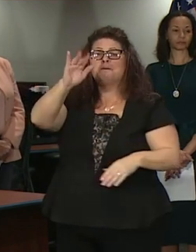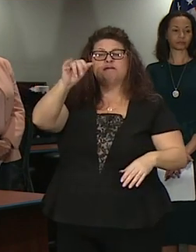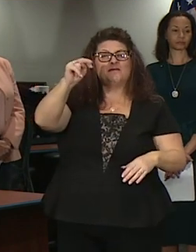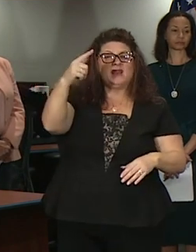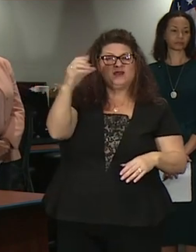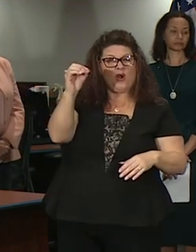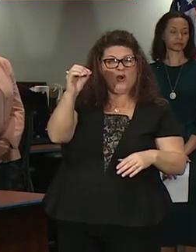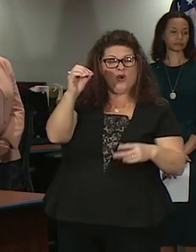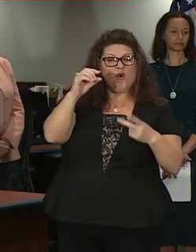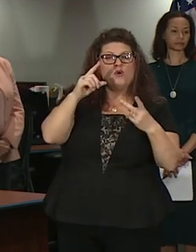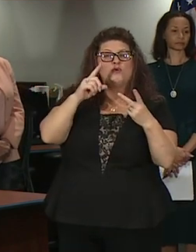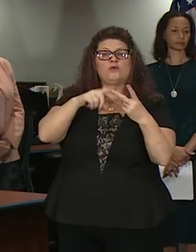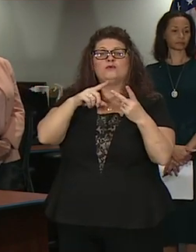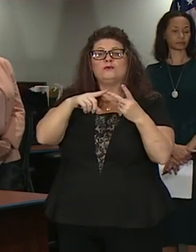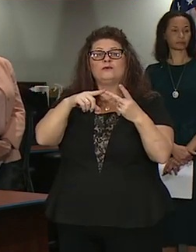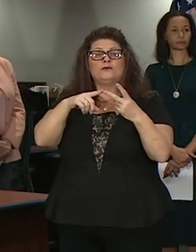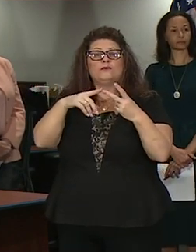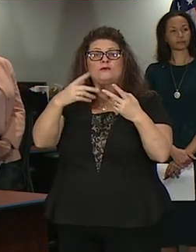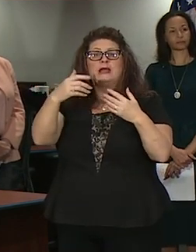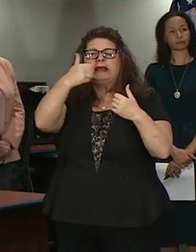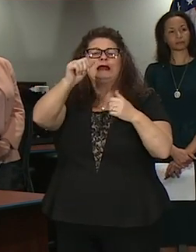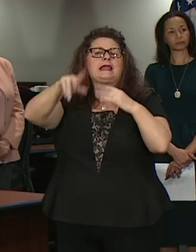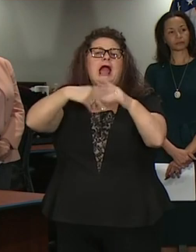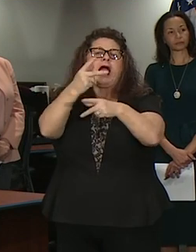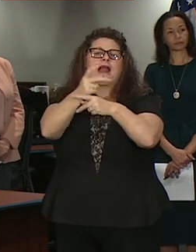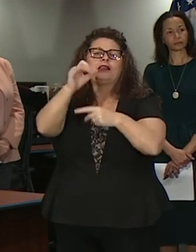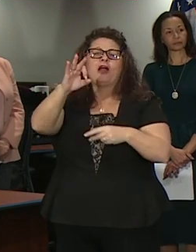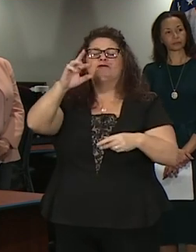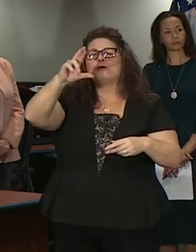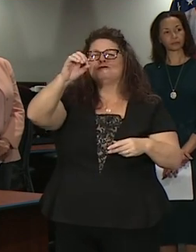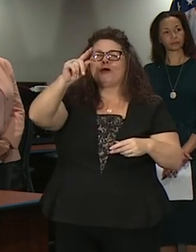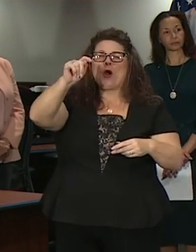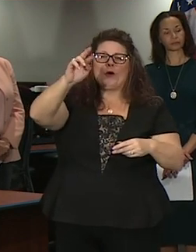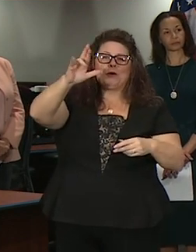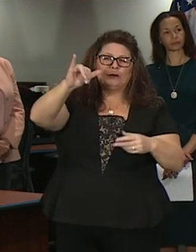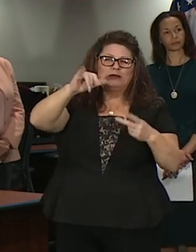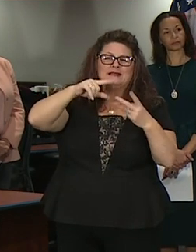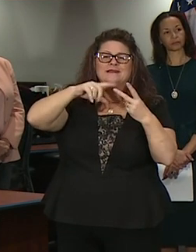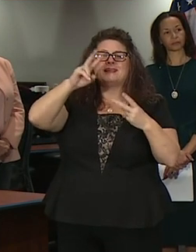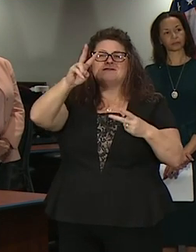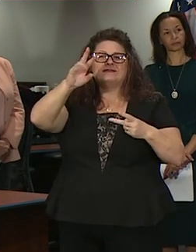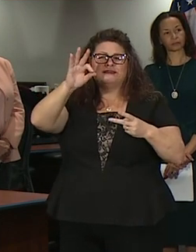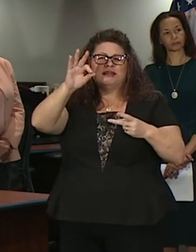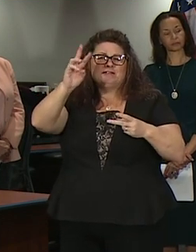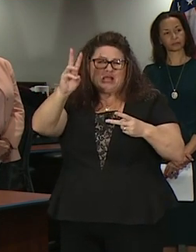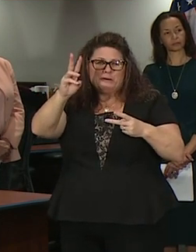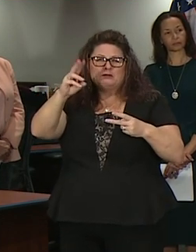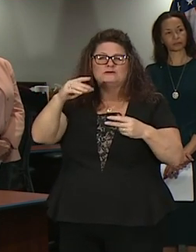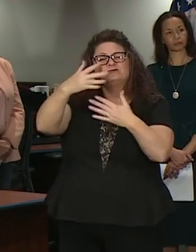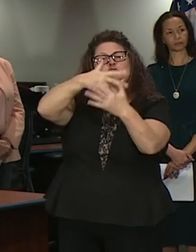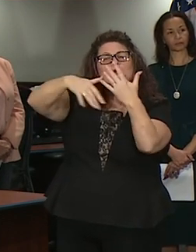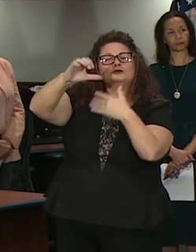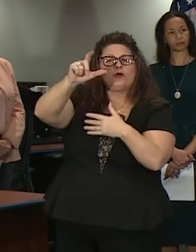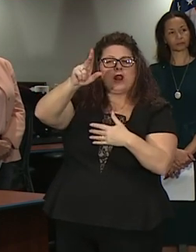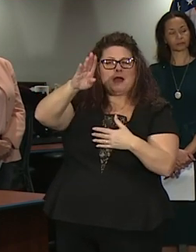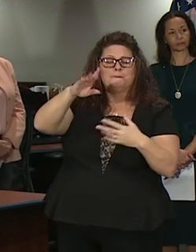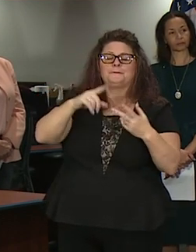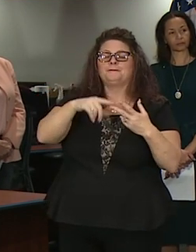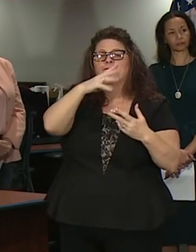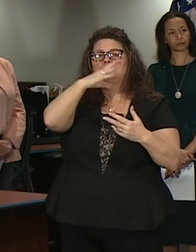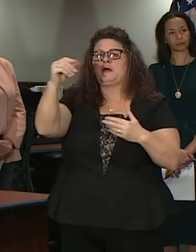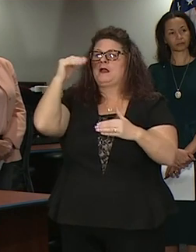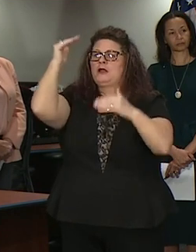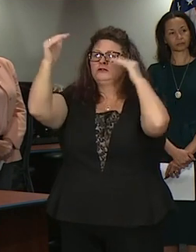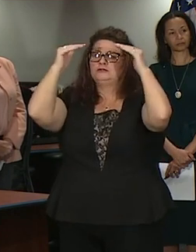halls venues operated by social clubs such as rotary clubs vfw and those kind of things and also adult